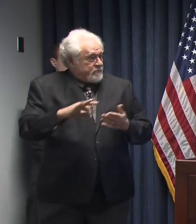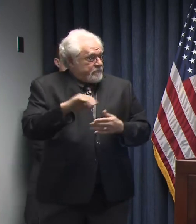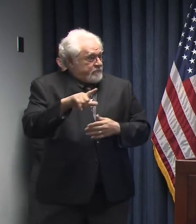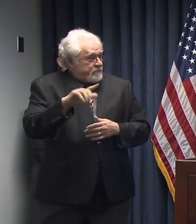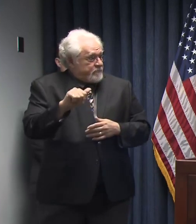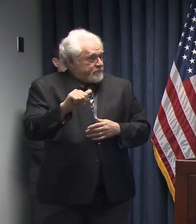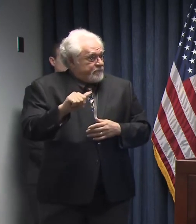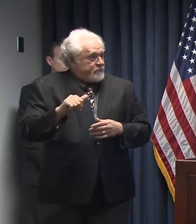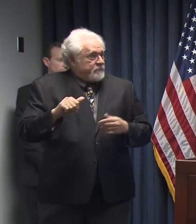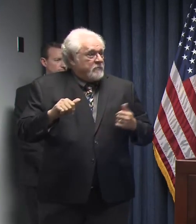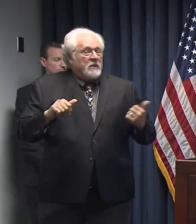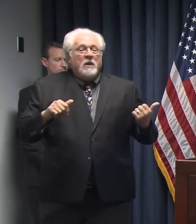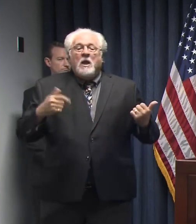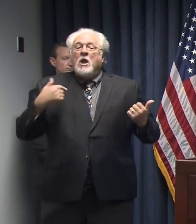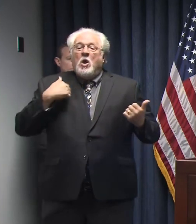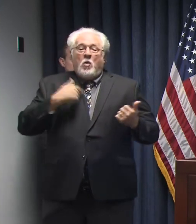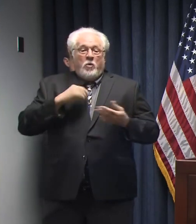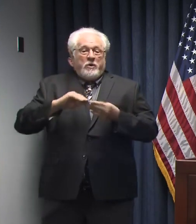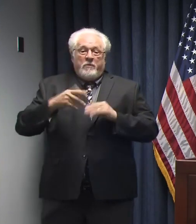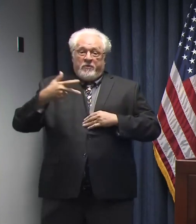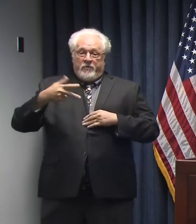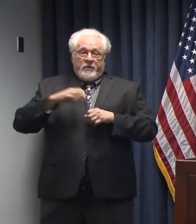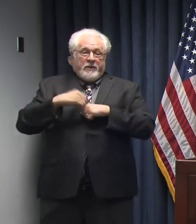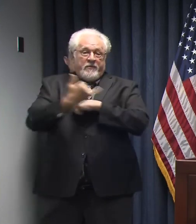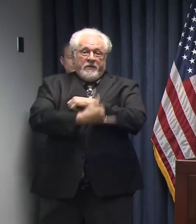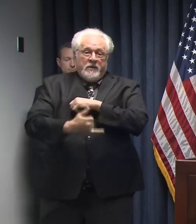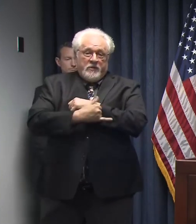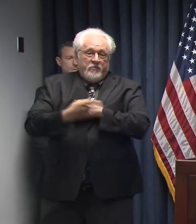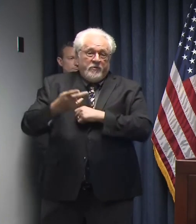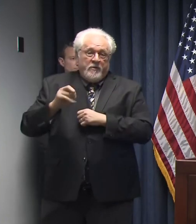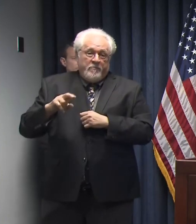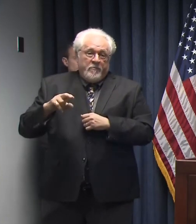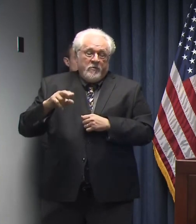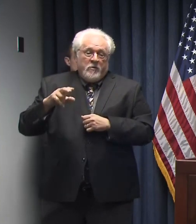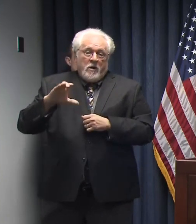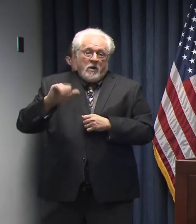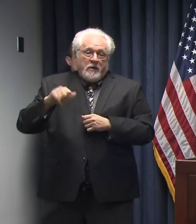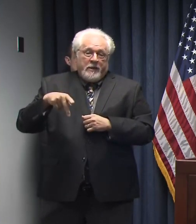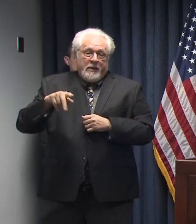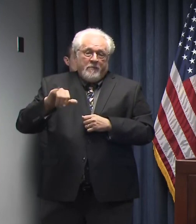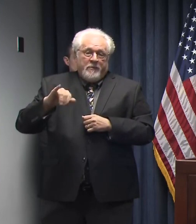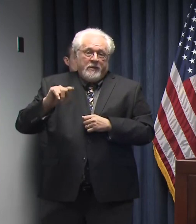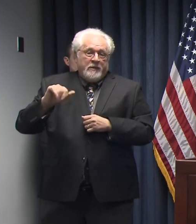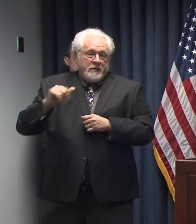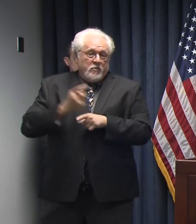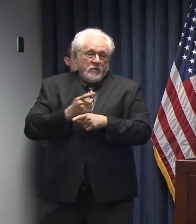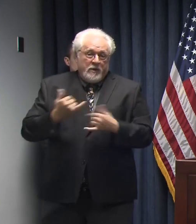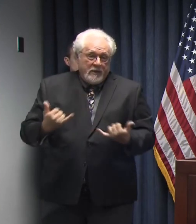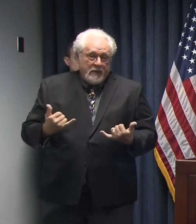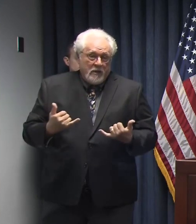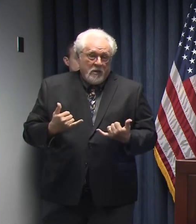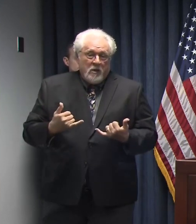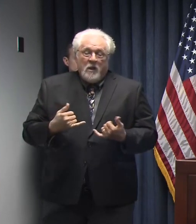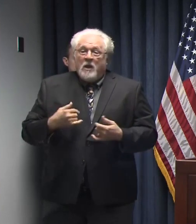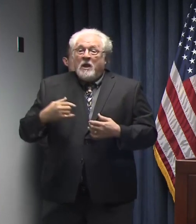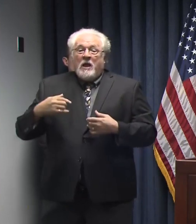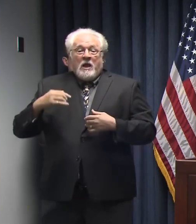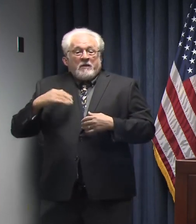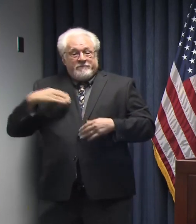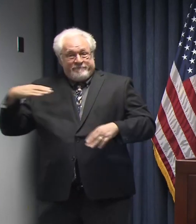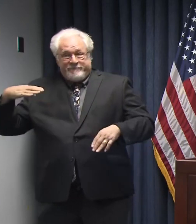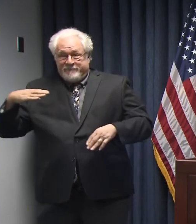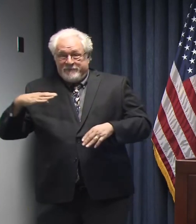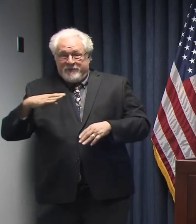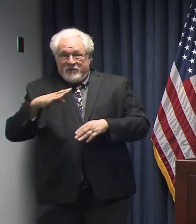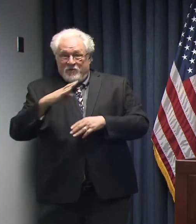state? Well, look, we're number three in the country per capita right now. The trajectory we're on